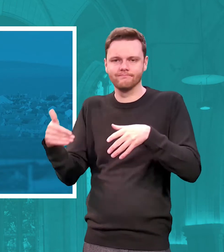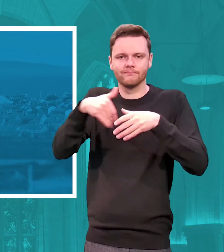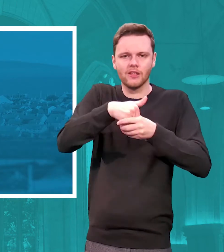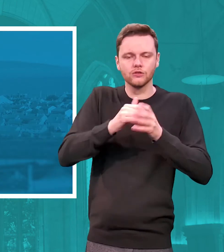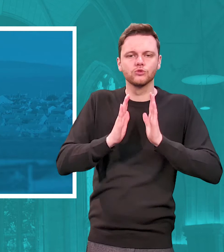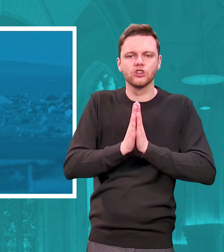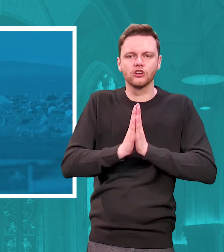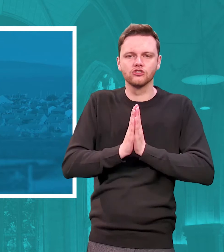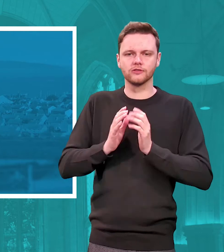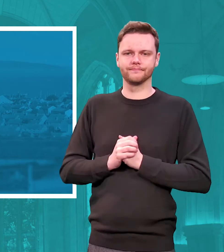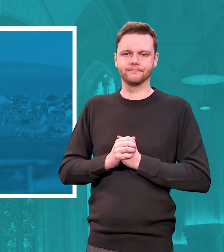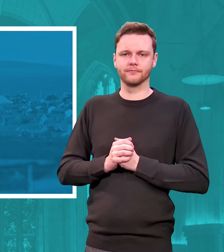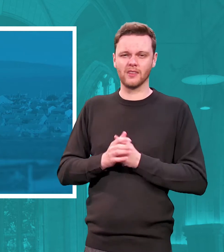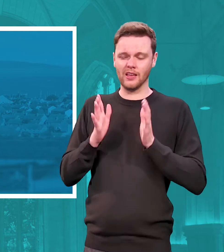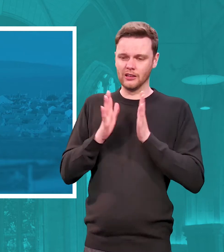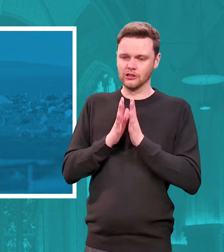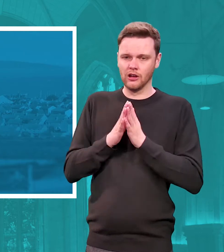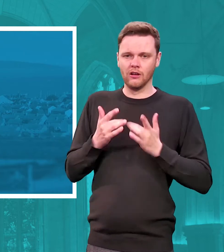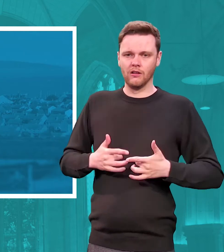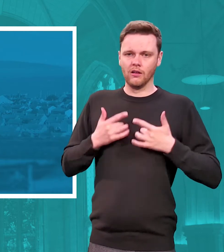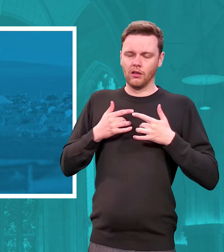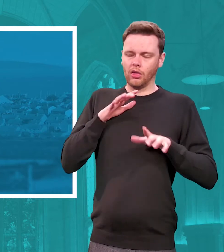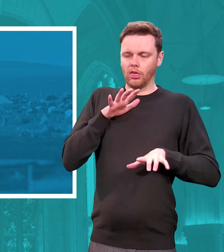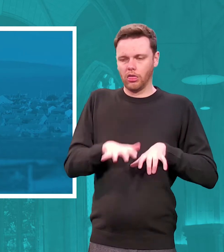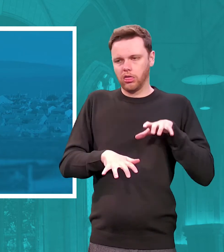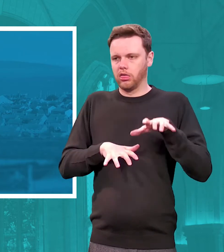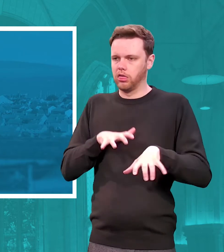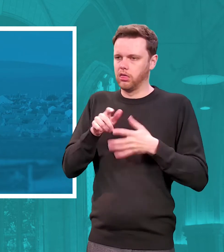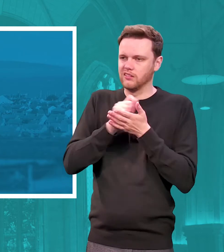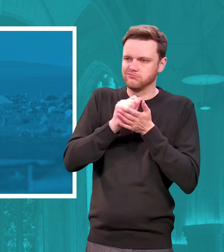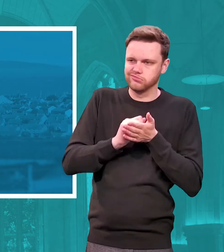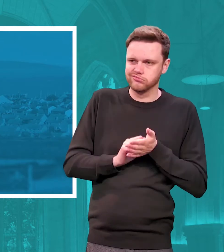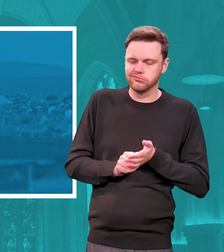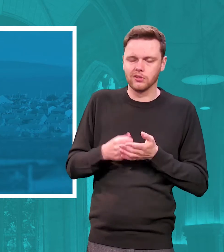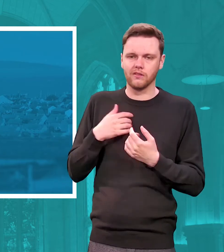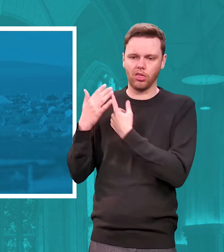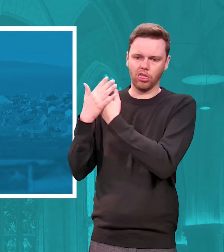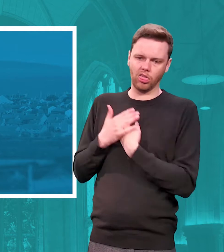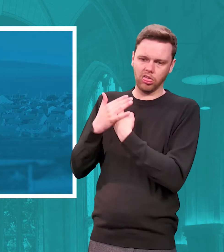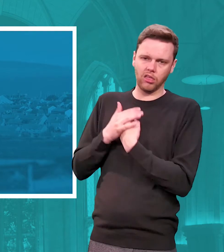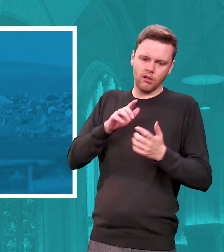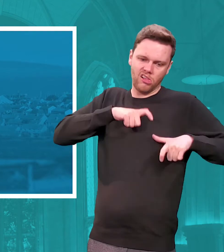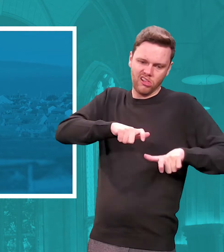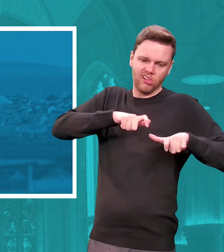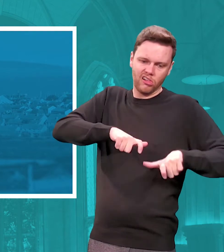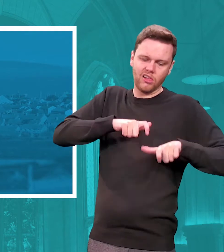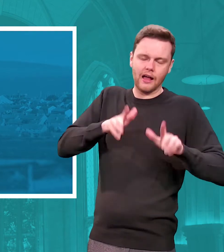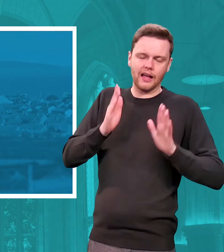a church mired with wearisome bureaucracy under pressure to keep things going